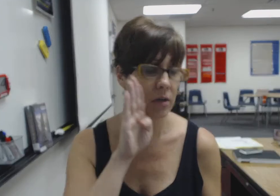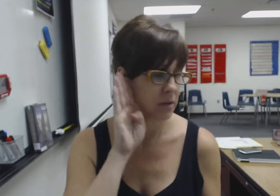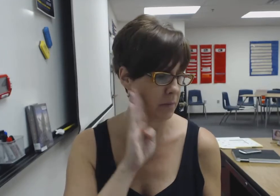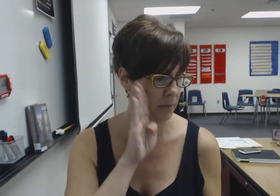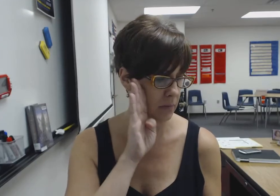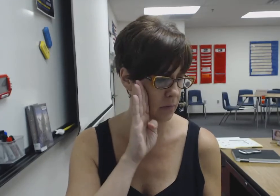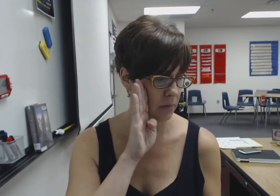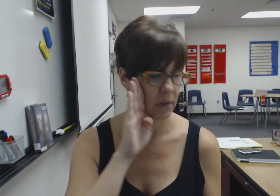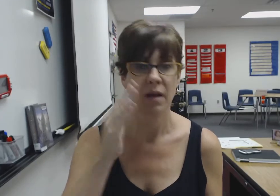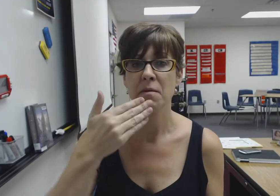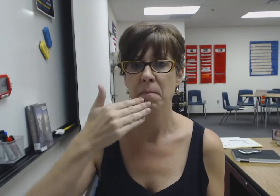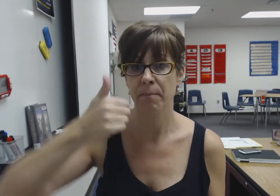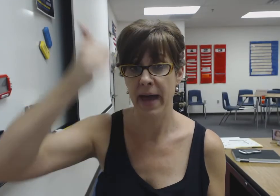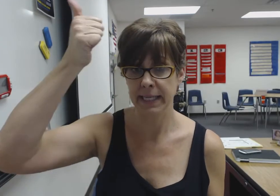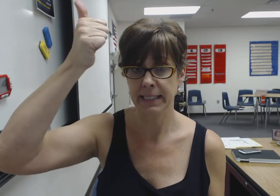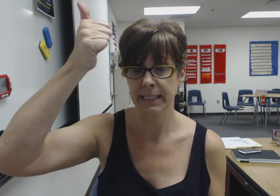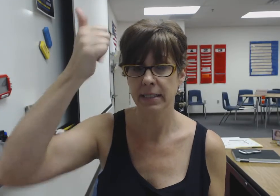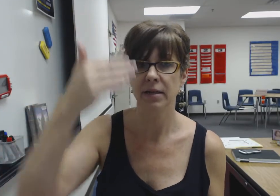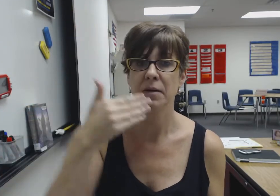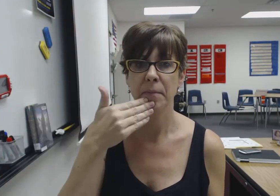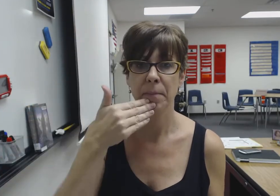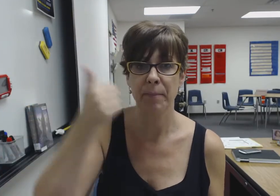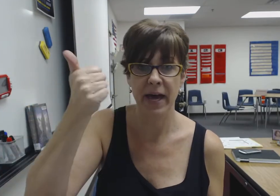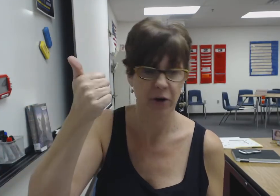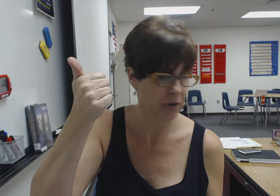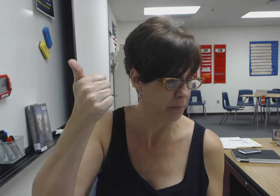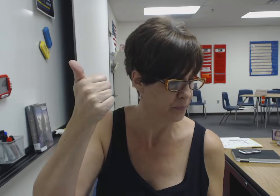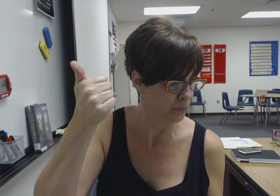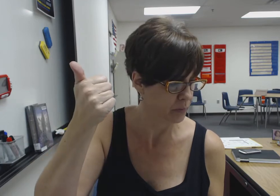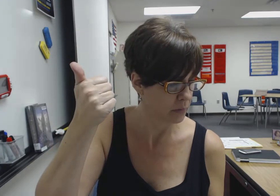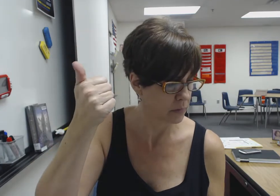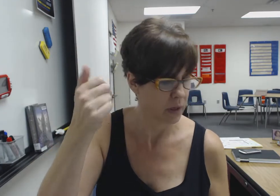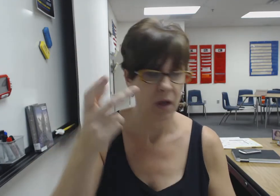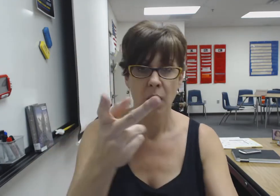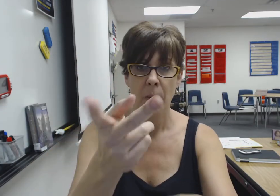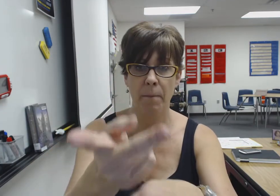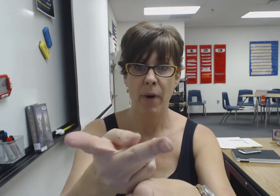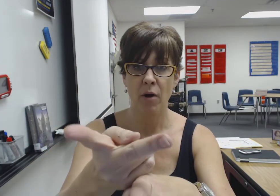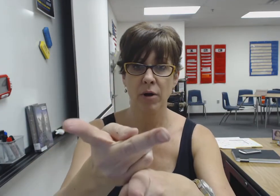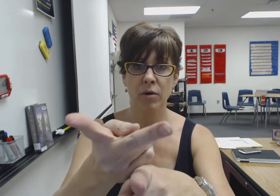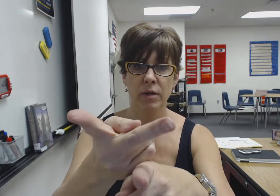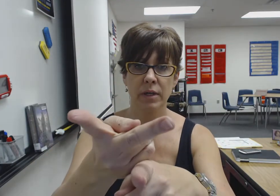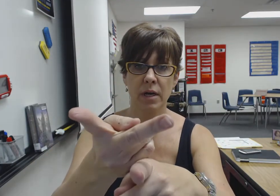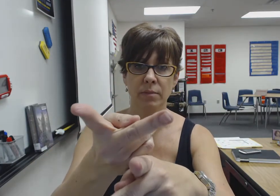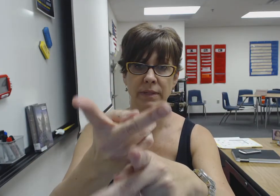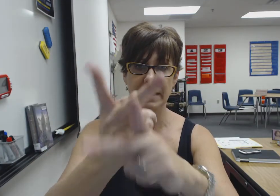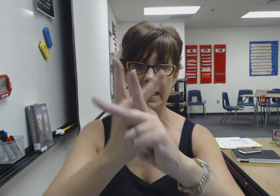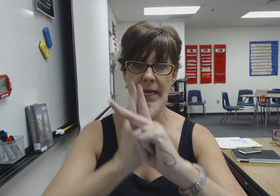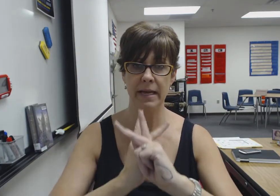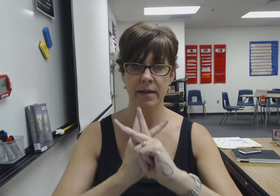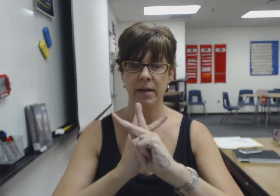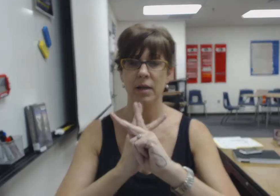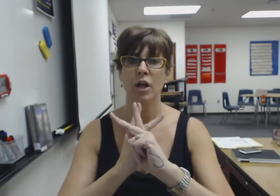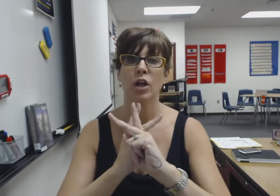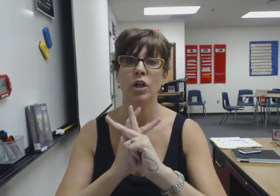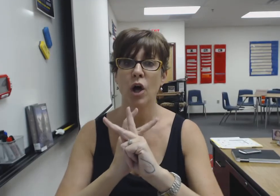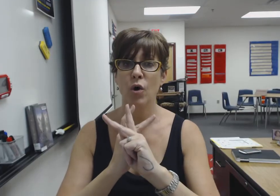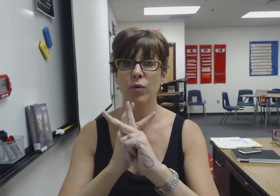best better borrow comes in loan